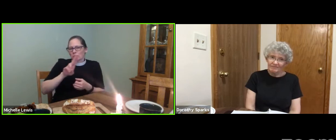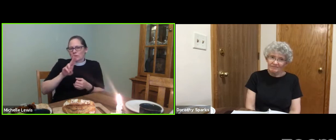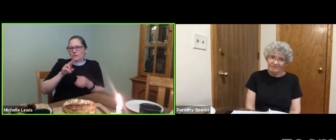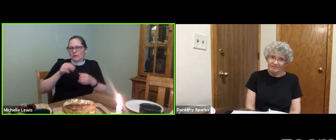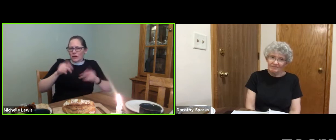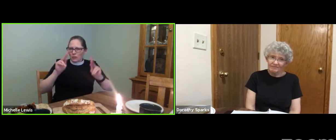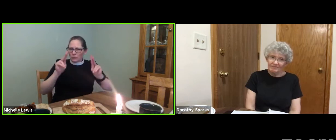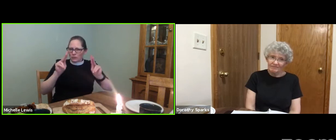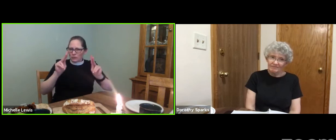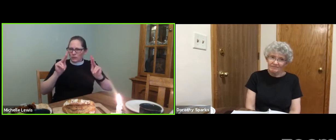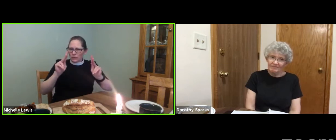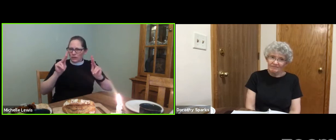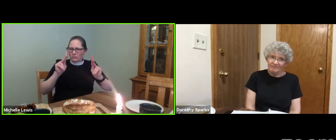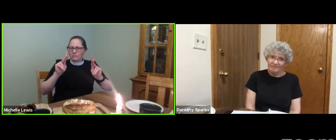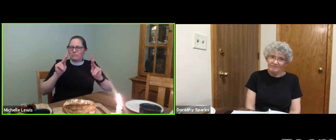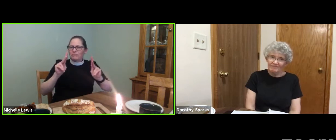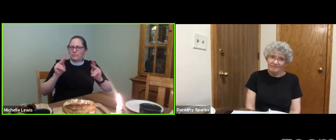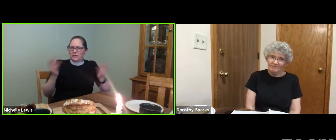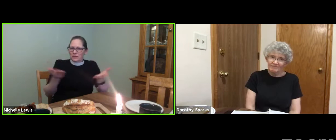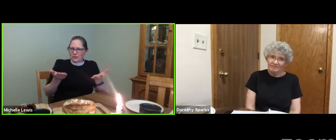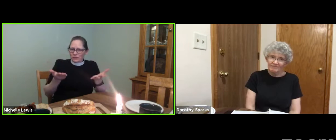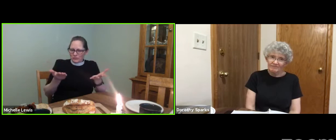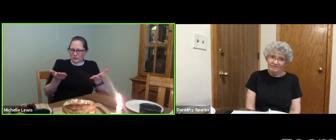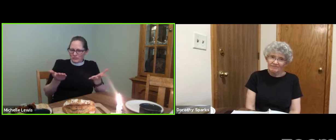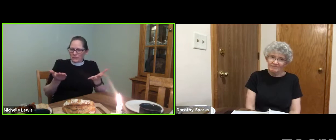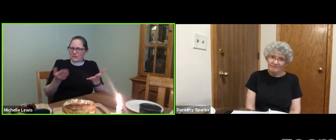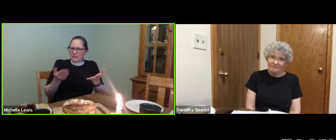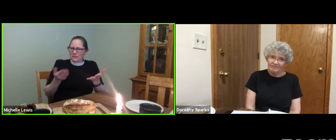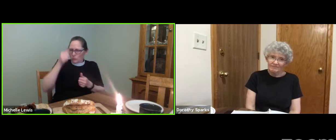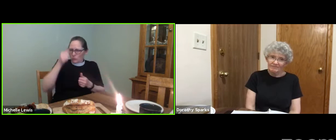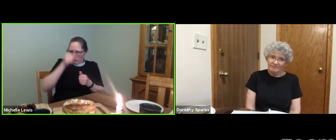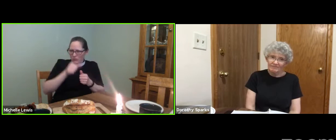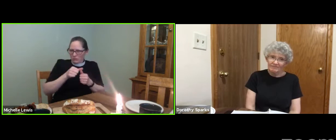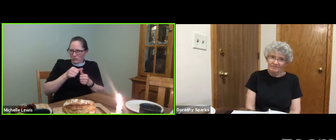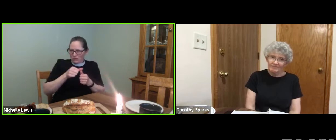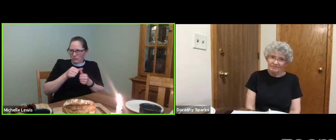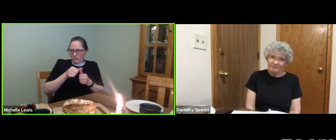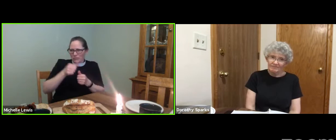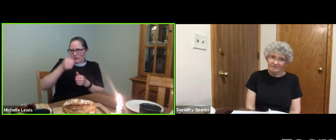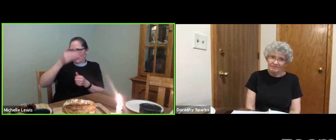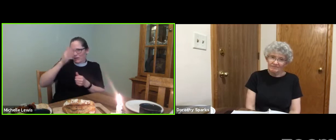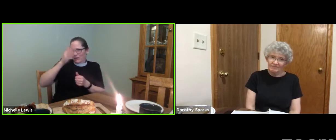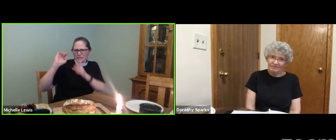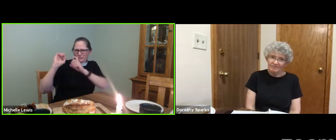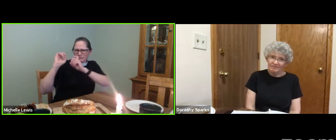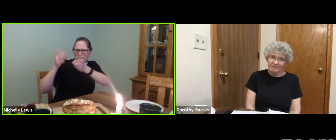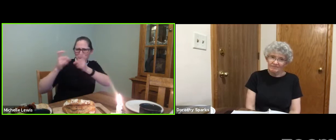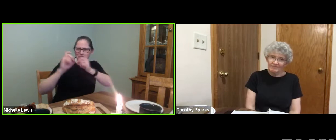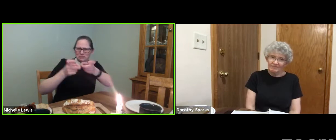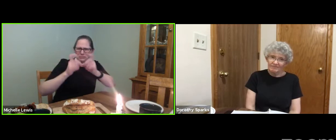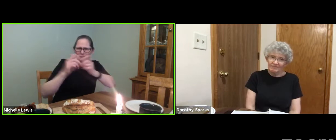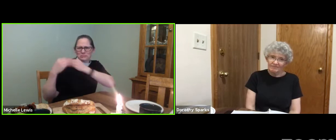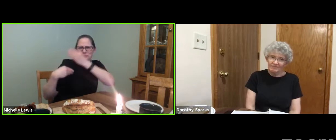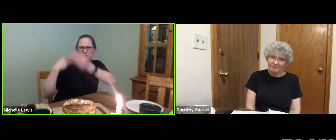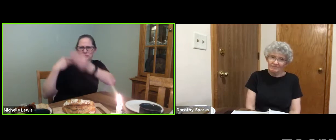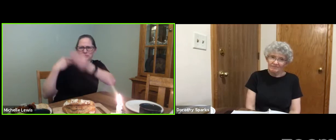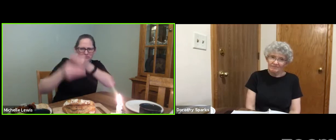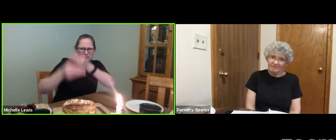we use these